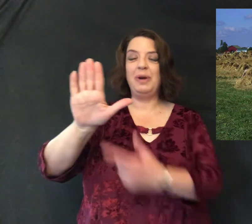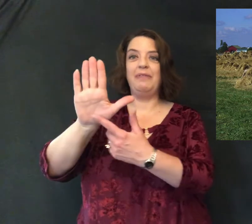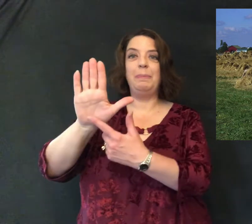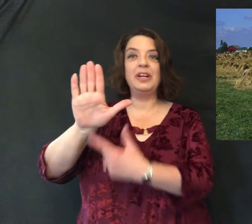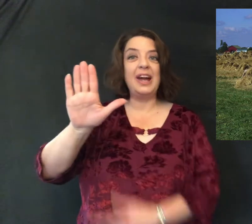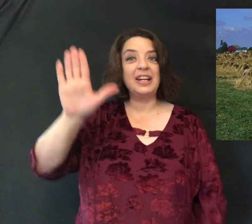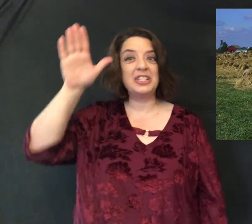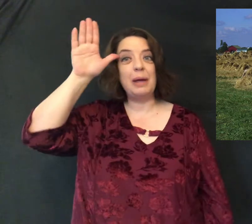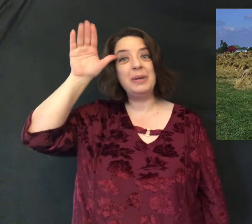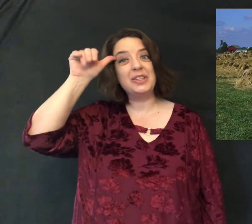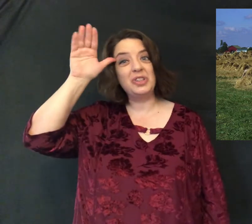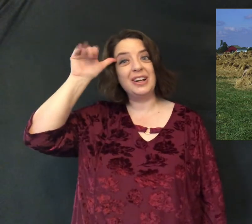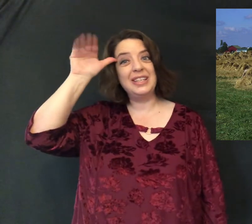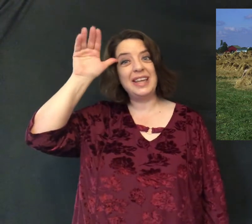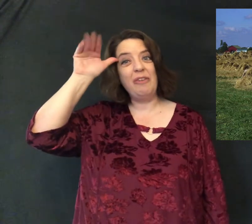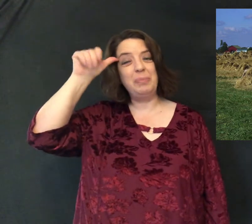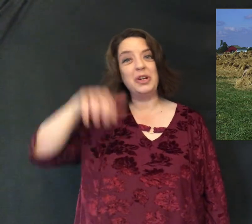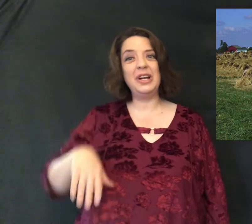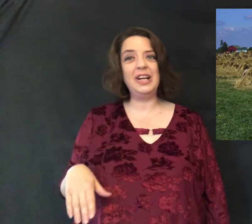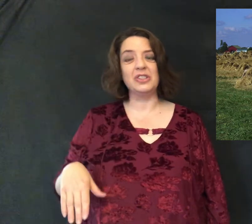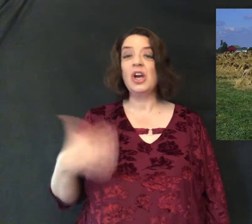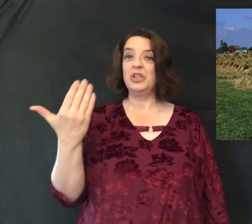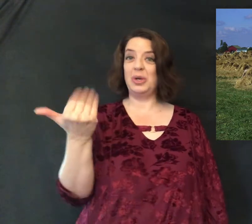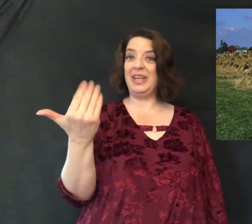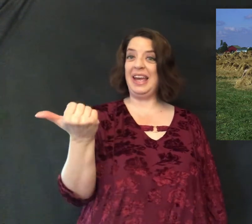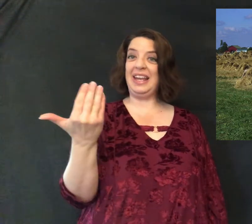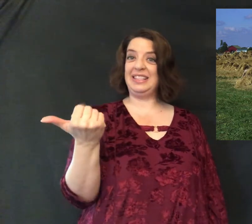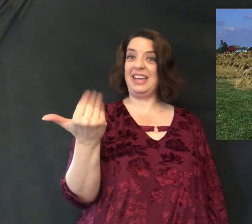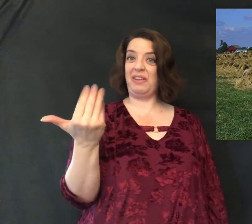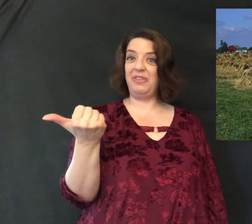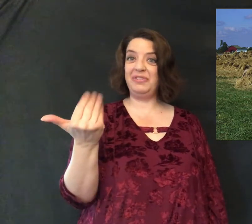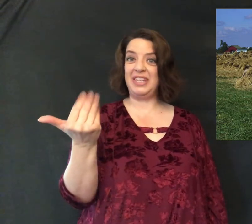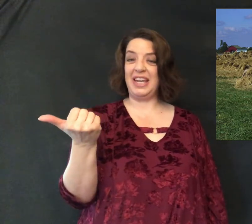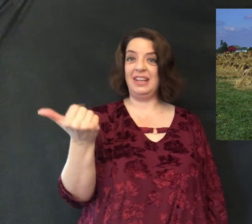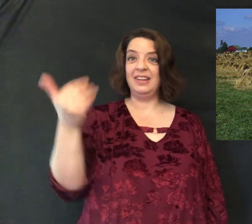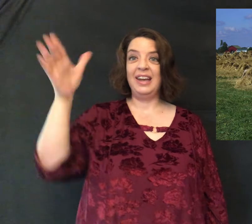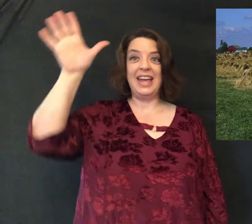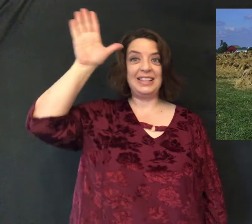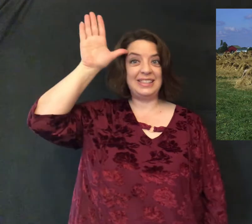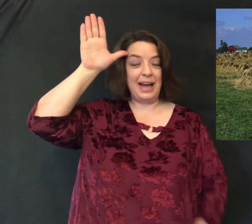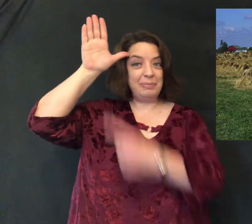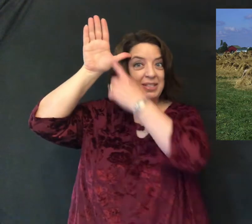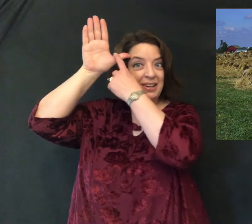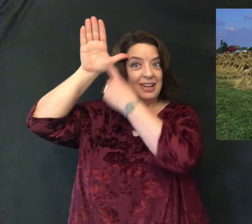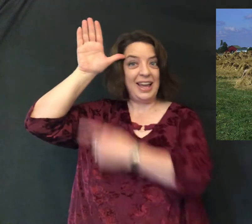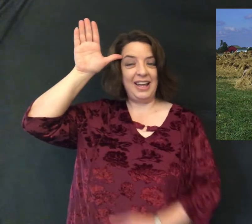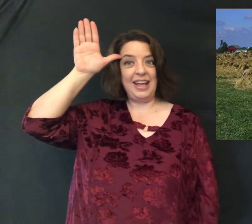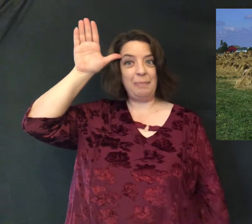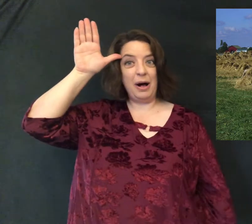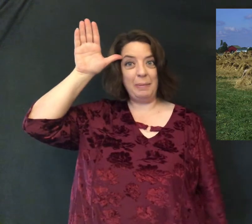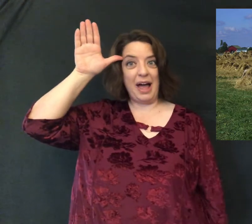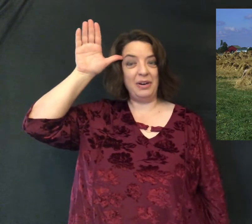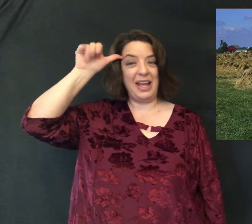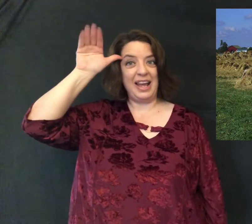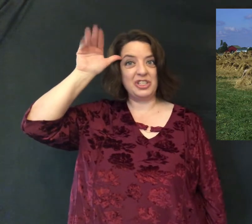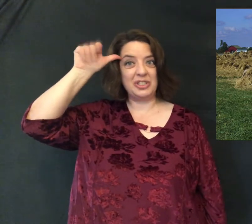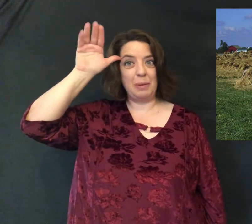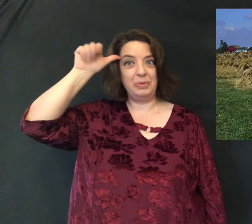have a bigger hand shape because donkeys have bigger ears so again it's like 15 except palm out and at your temple